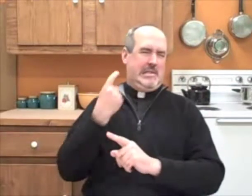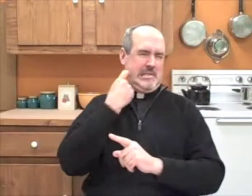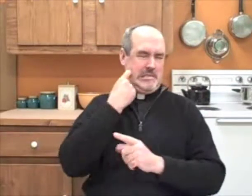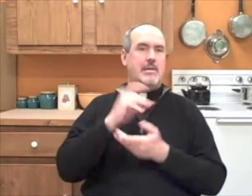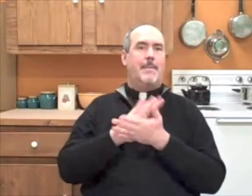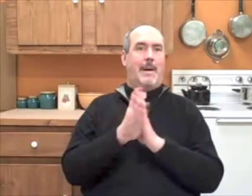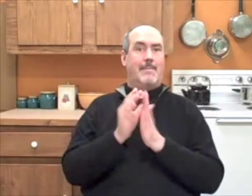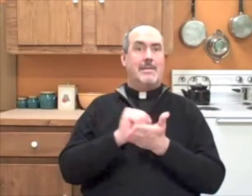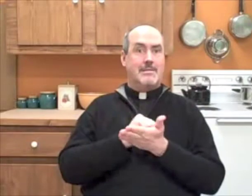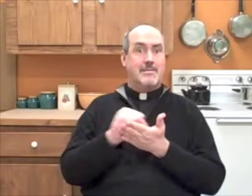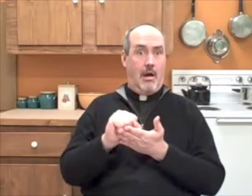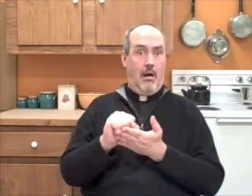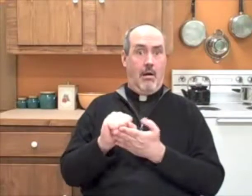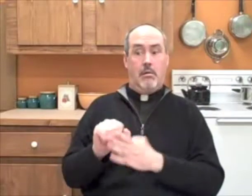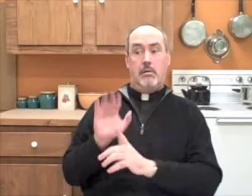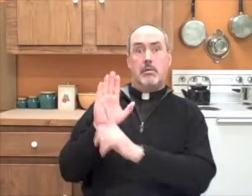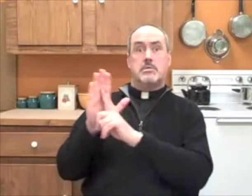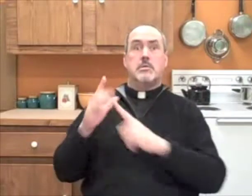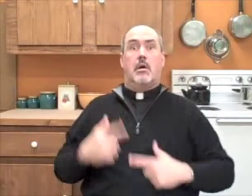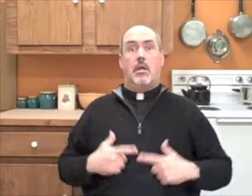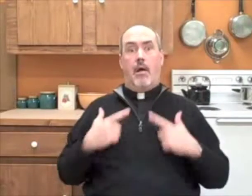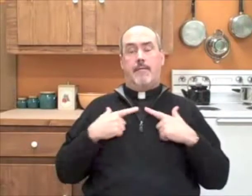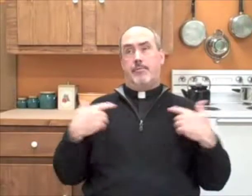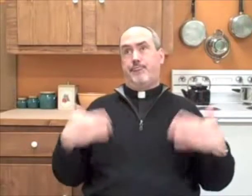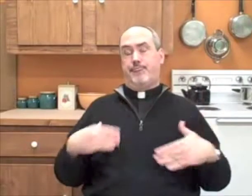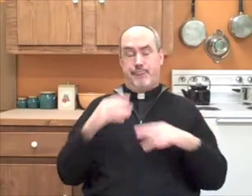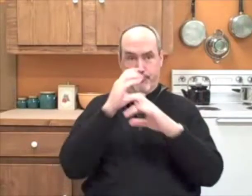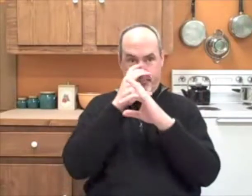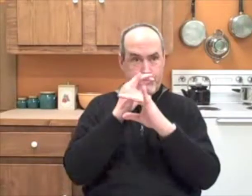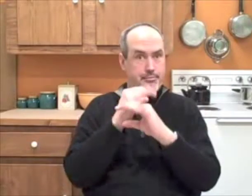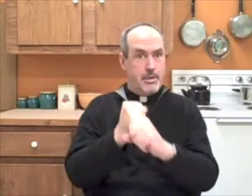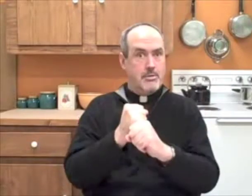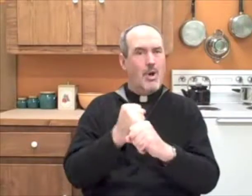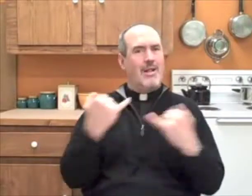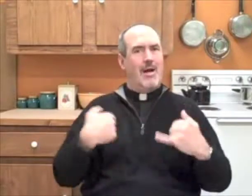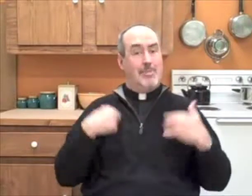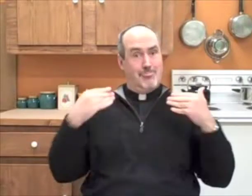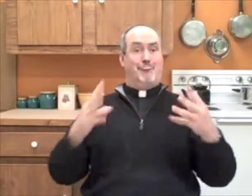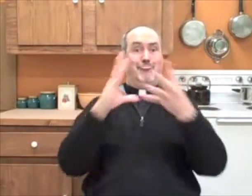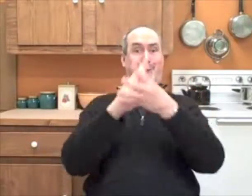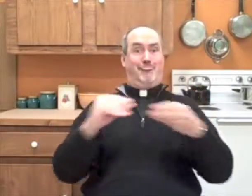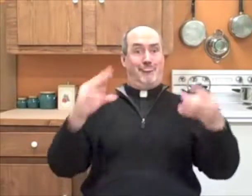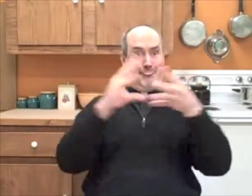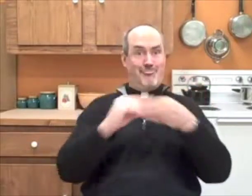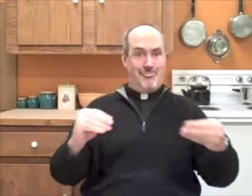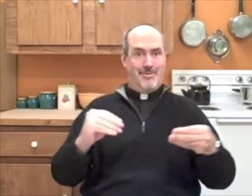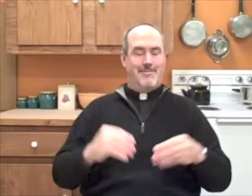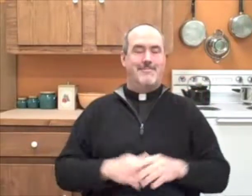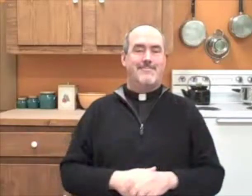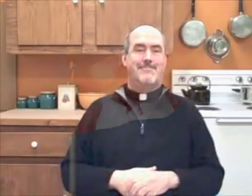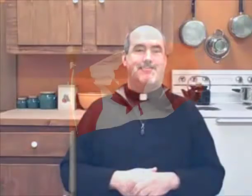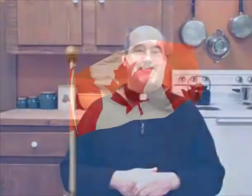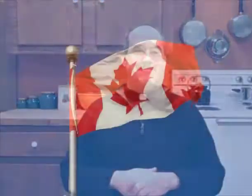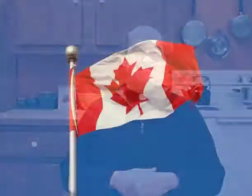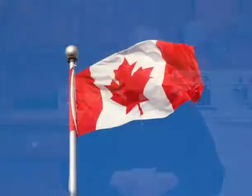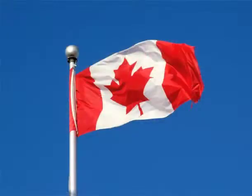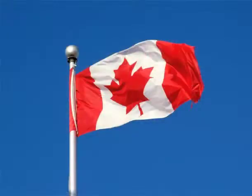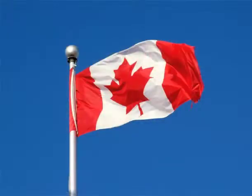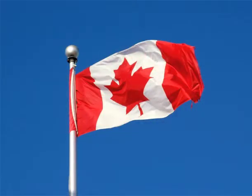He recently became a saint. His life is quite fascinating, so I'm going to tell you his story today.